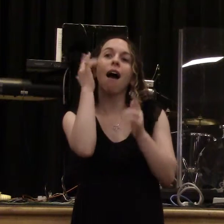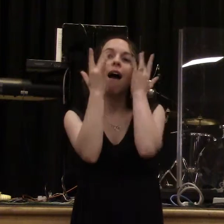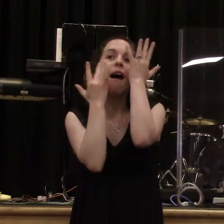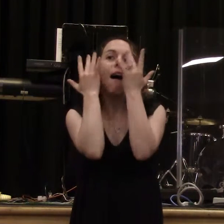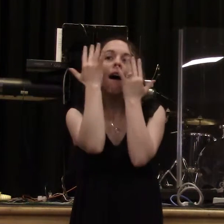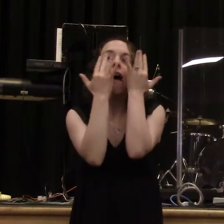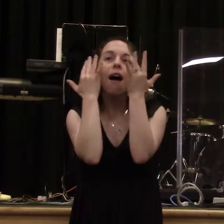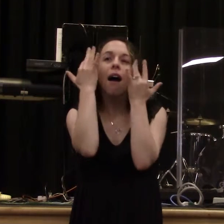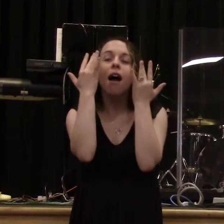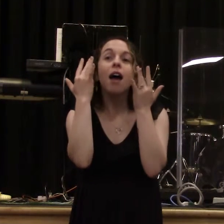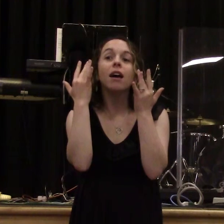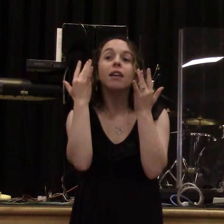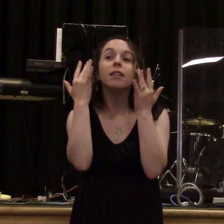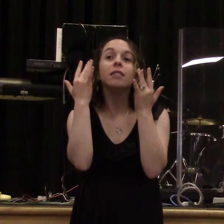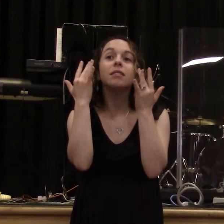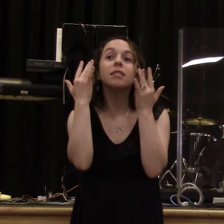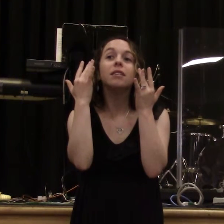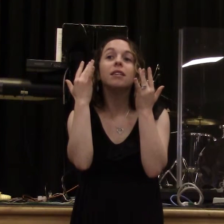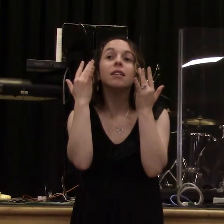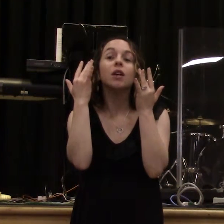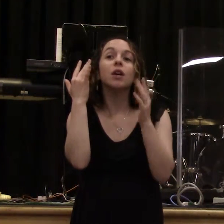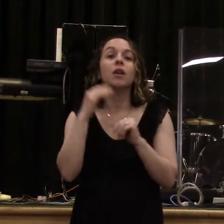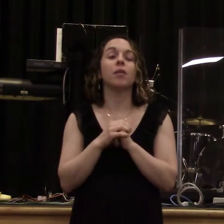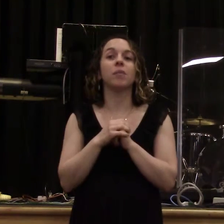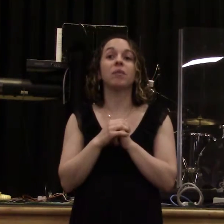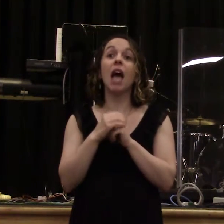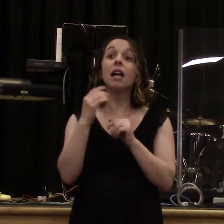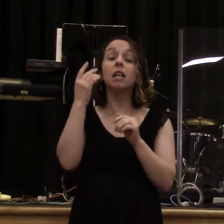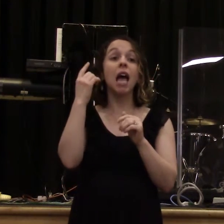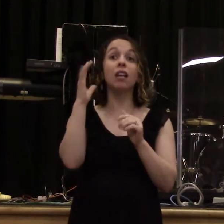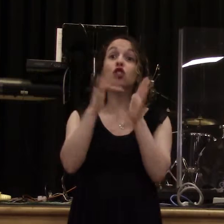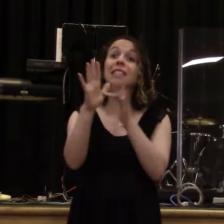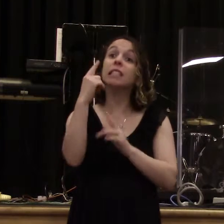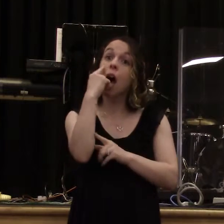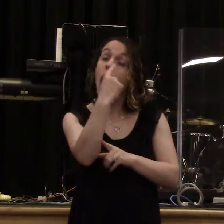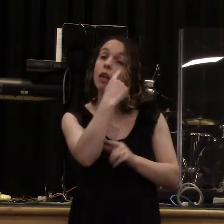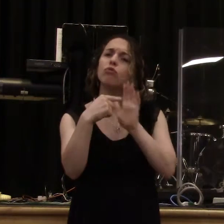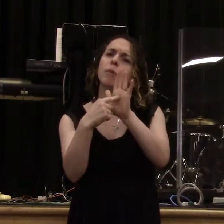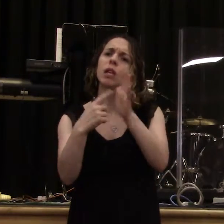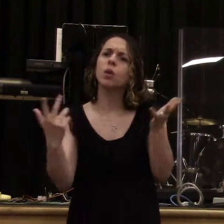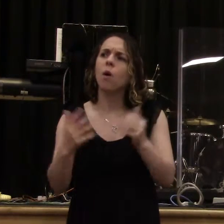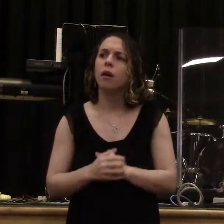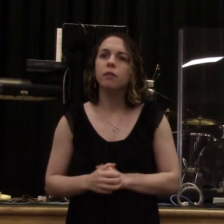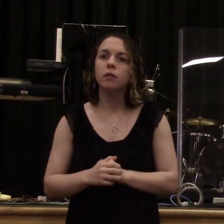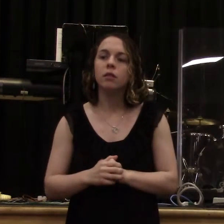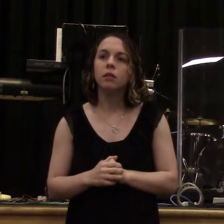Like fire coming out of his eyes. And they symbolize that nothing is beyond his